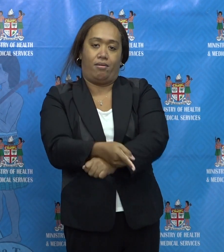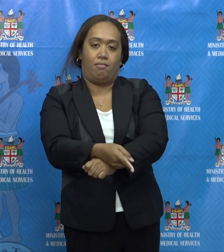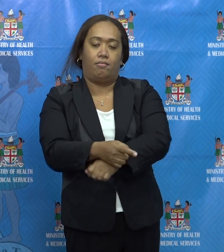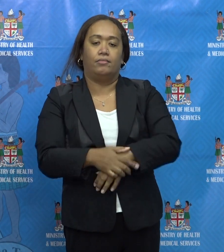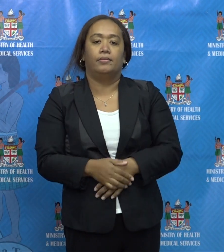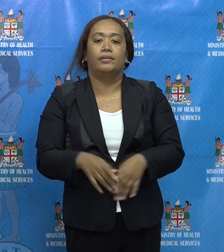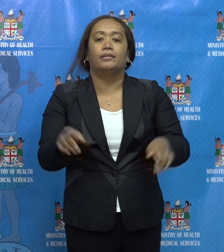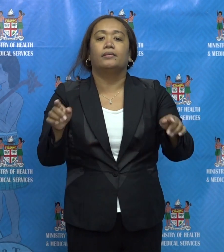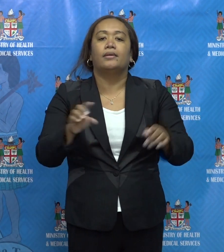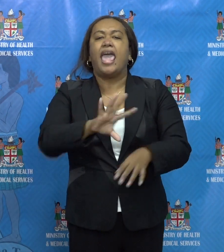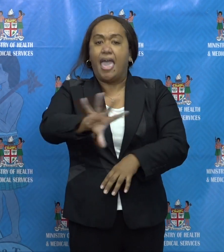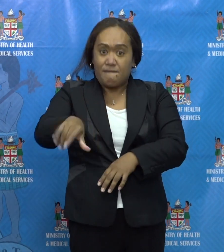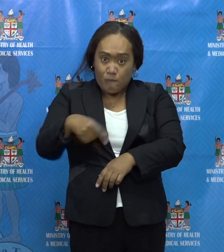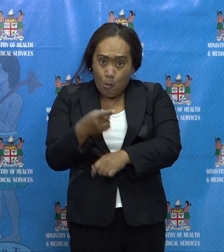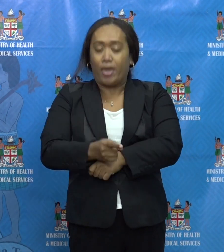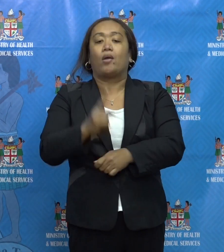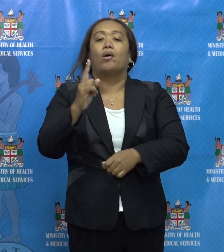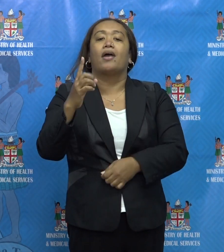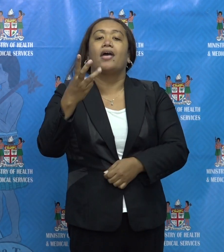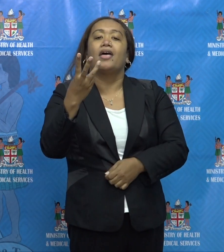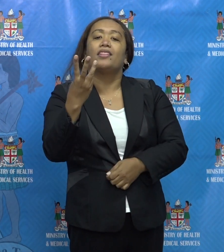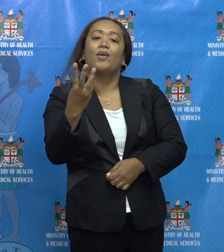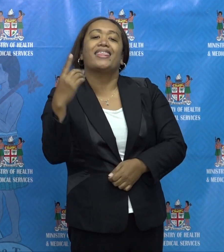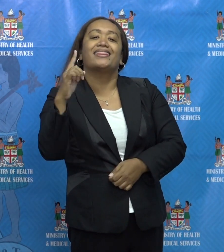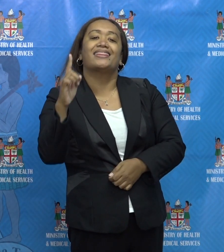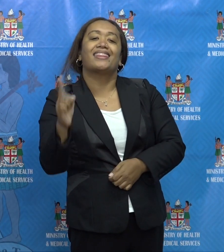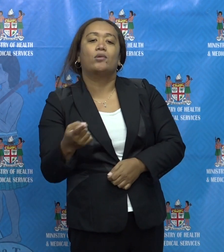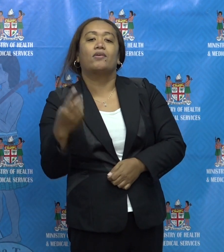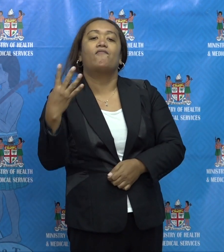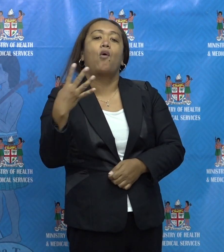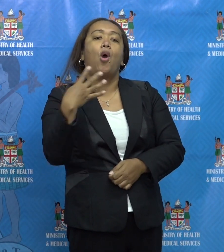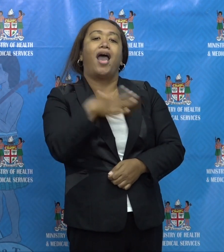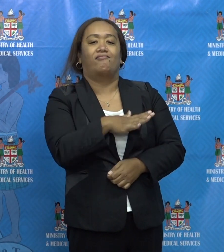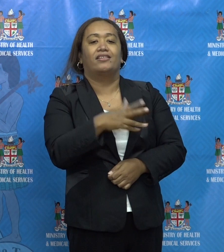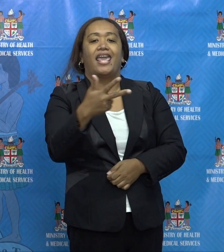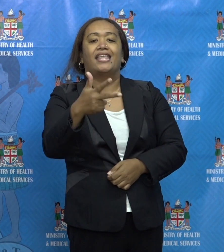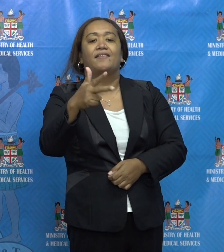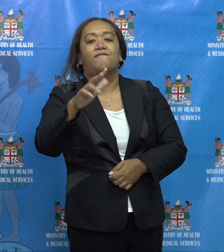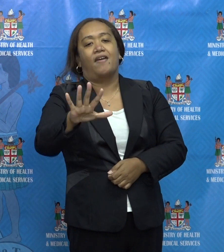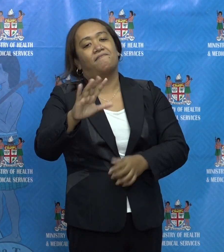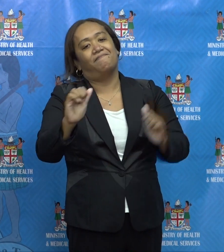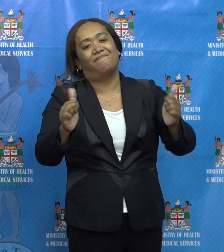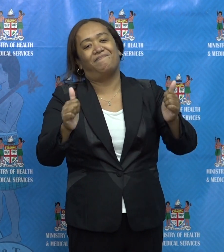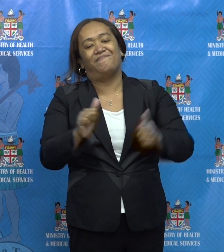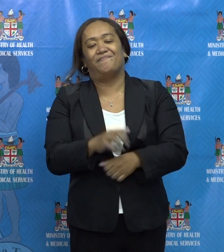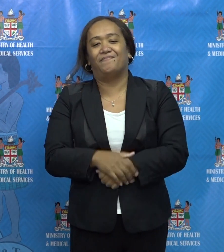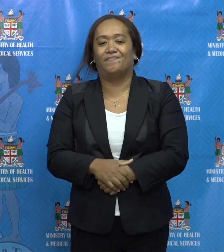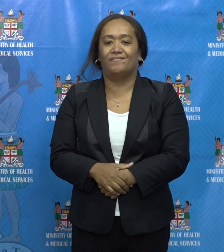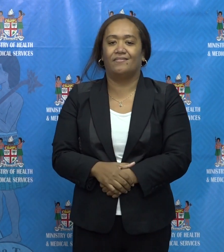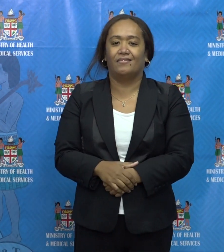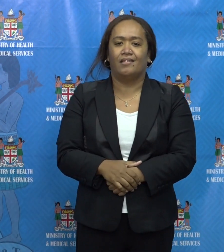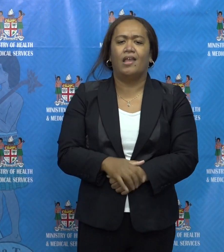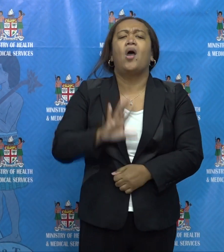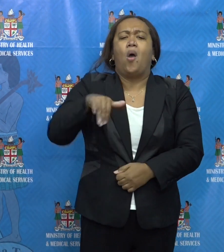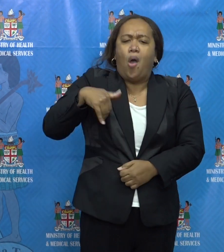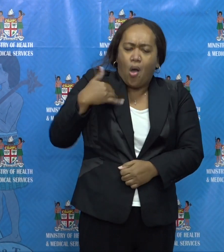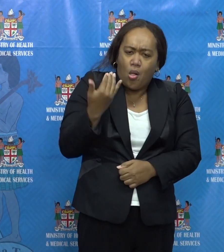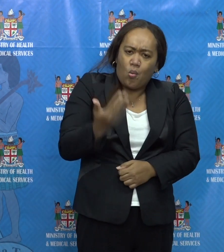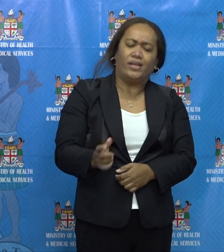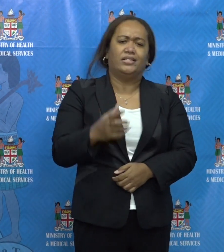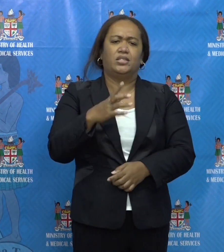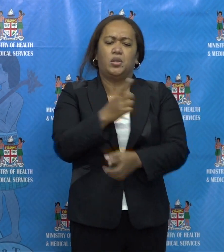weekly average is 3,485 tests. Testing, of course, has increased in line with our recent response,